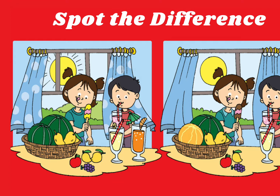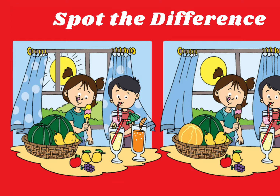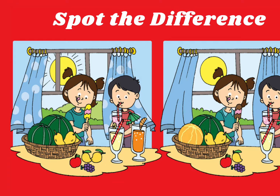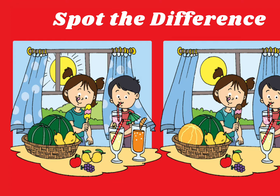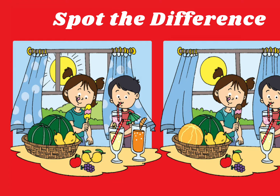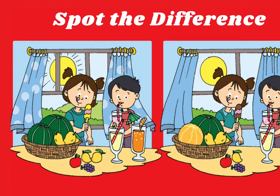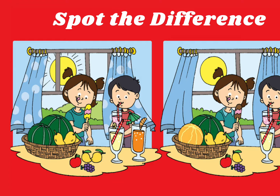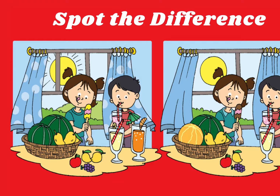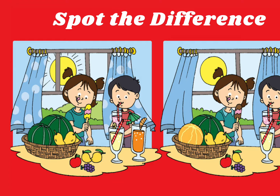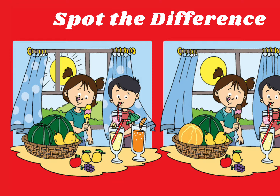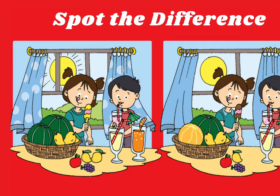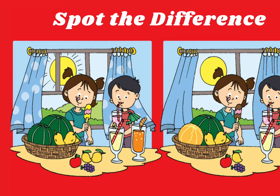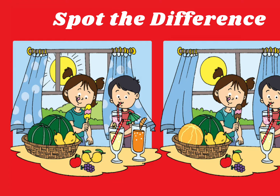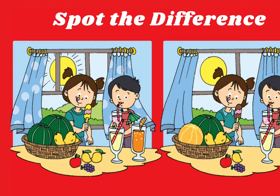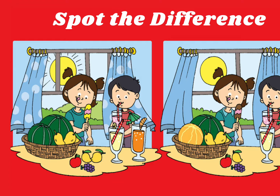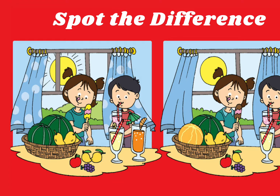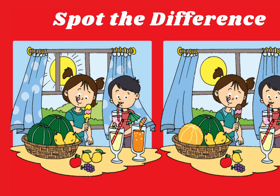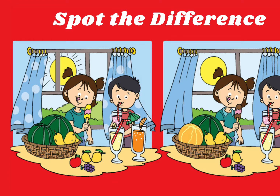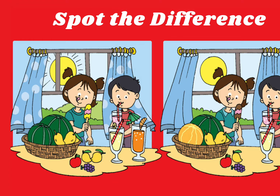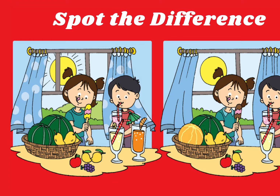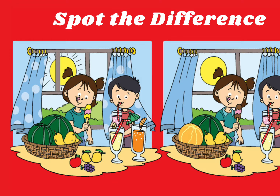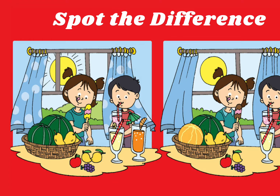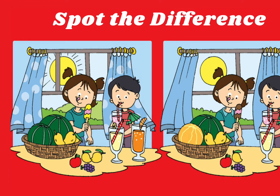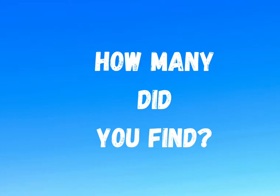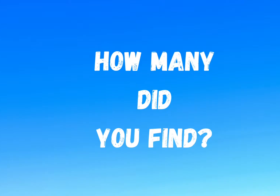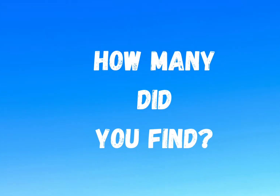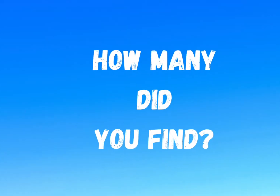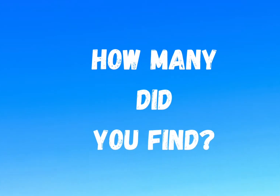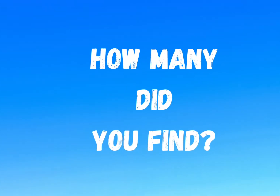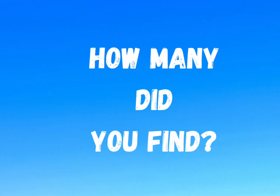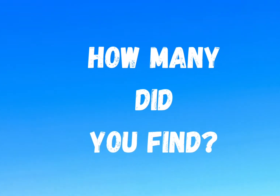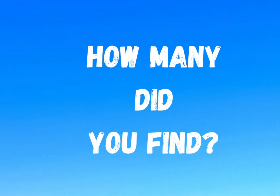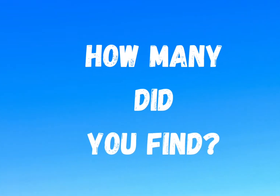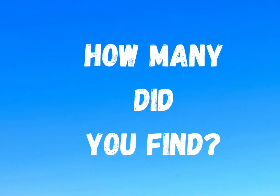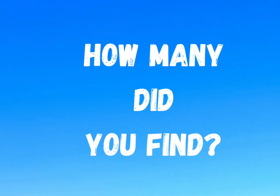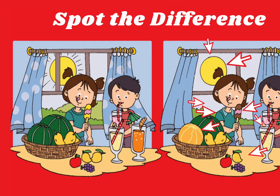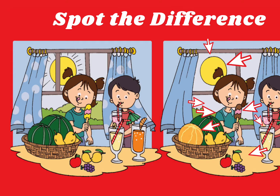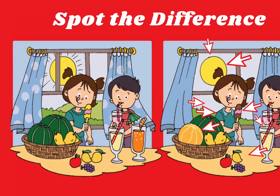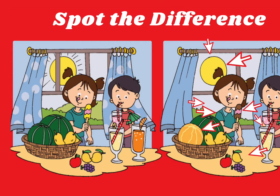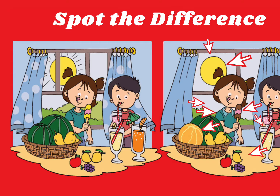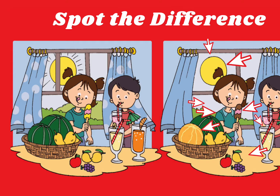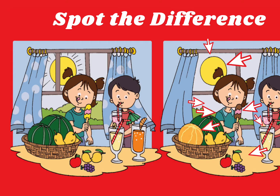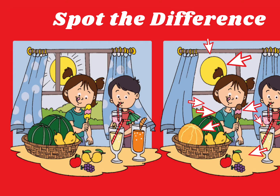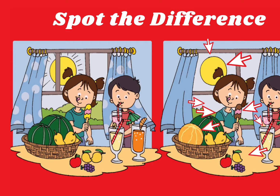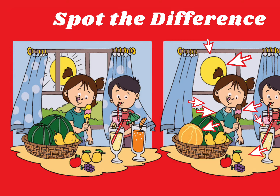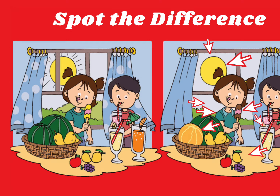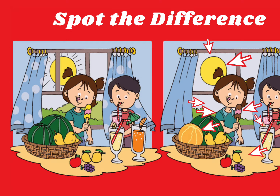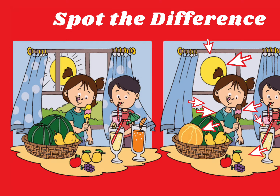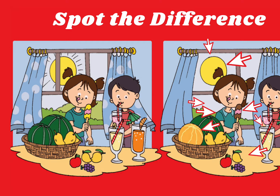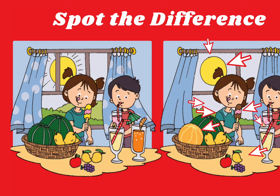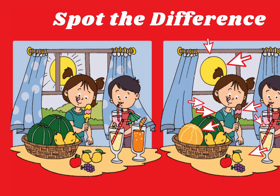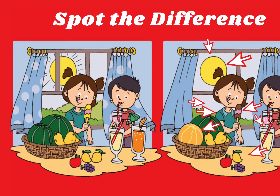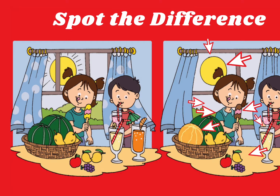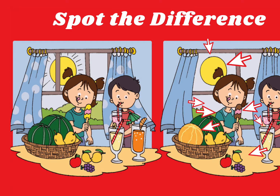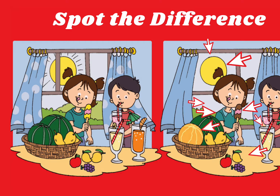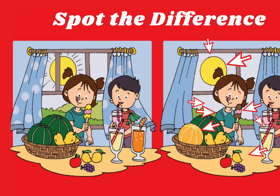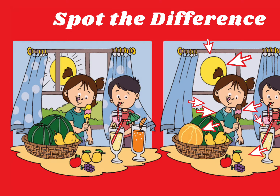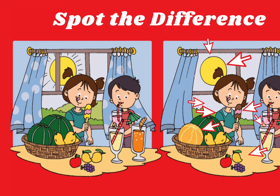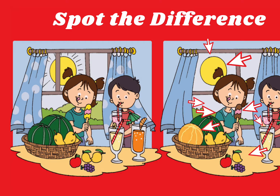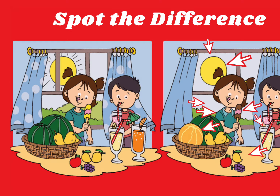10 and you're just sitting back oh here we go how many did you find did you find all 10 so we've got one